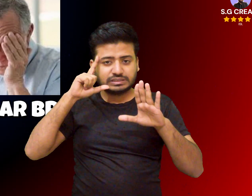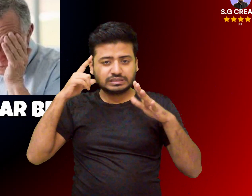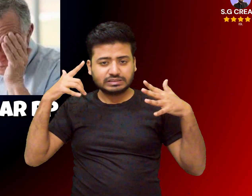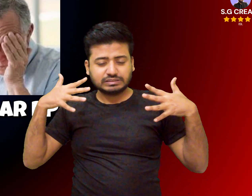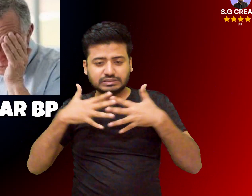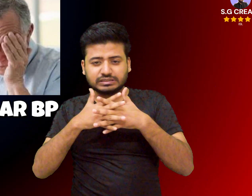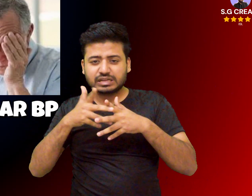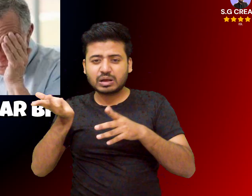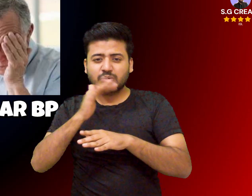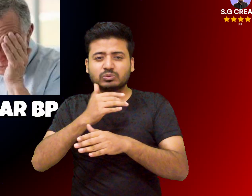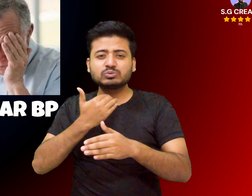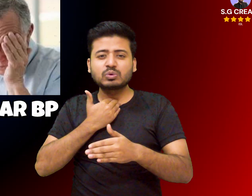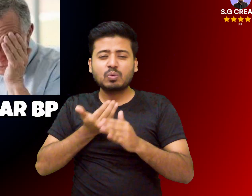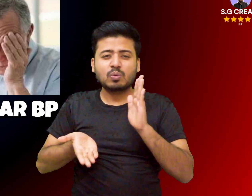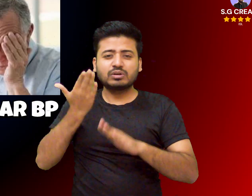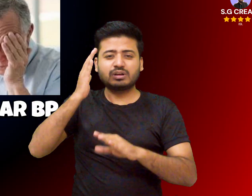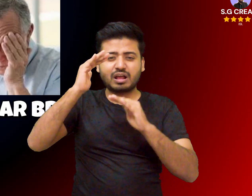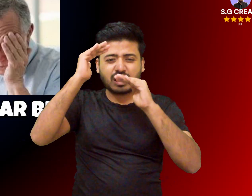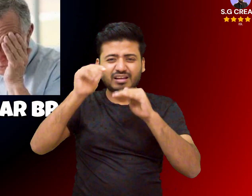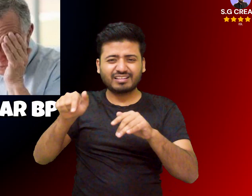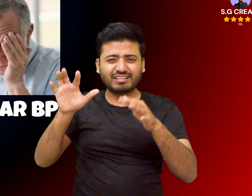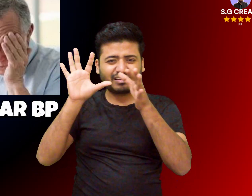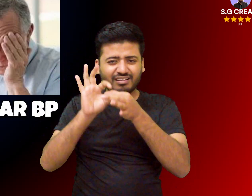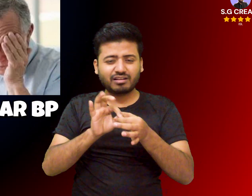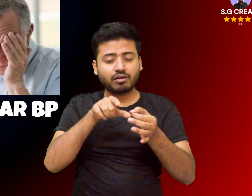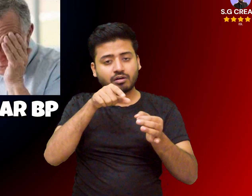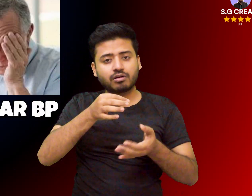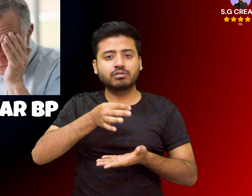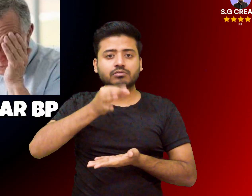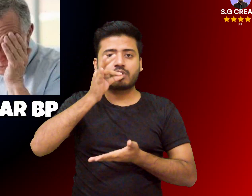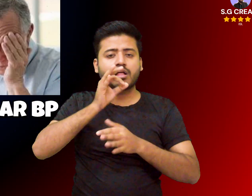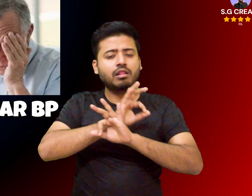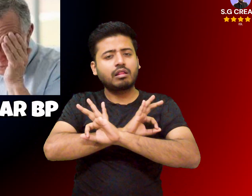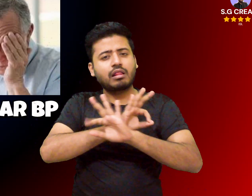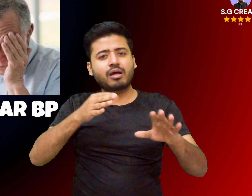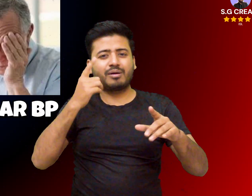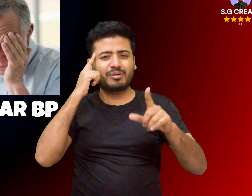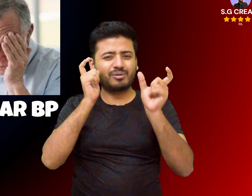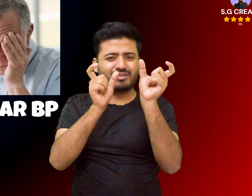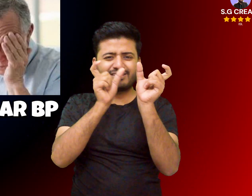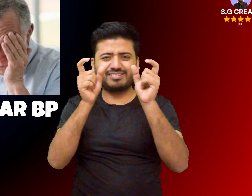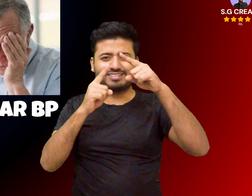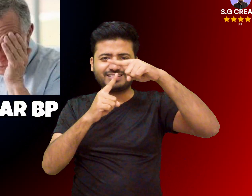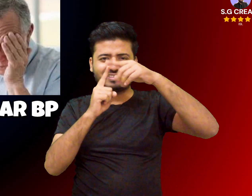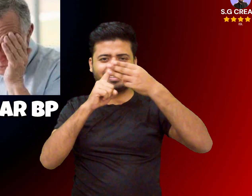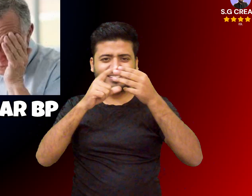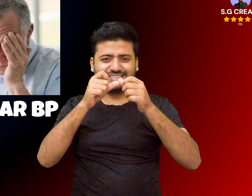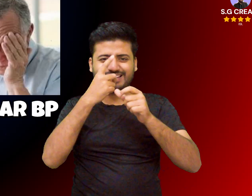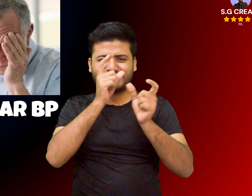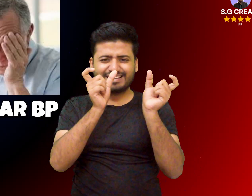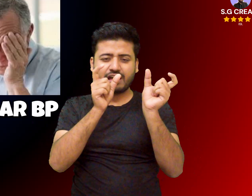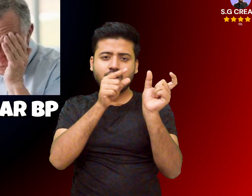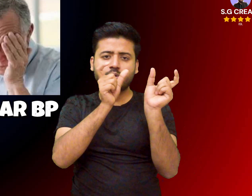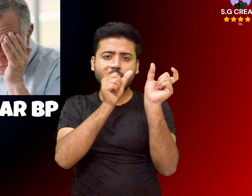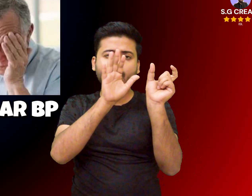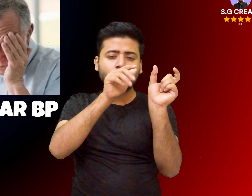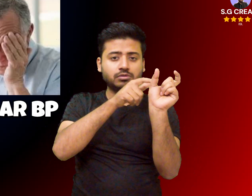compounds with anti-inflammatory properties which may help reduce inflammation throughout the body a key factor in many chronic